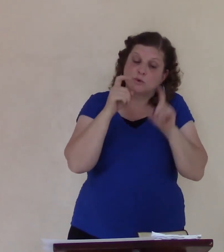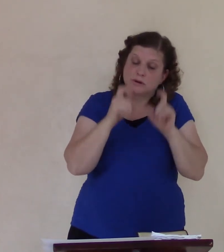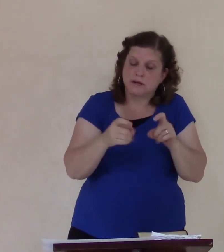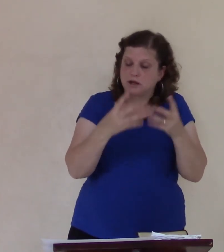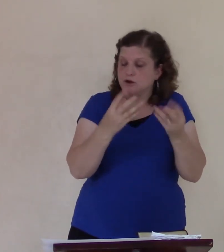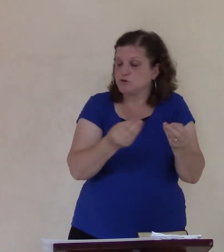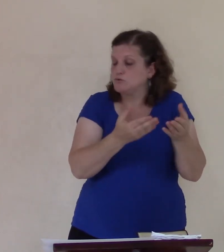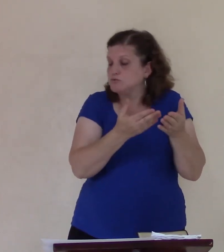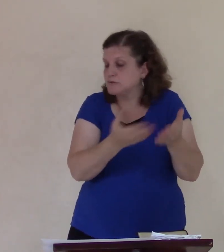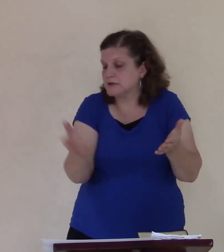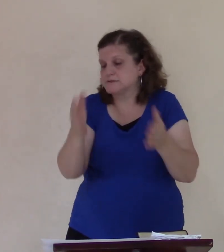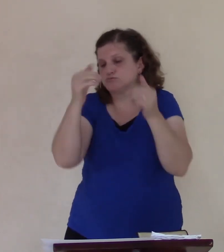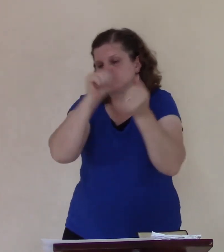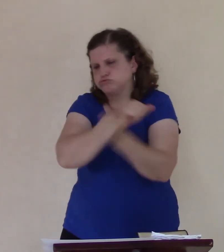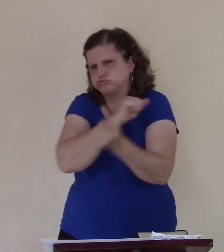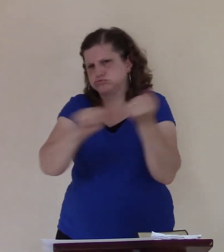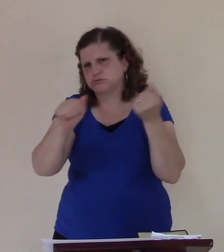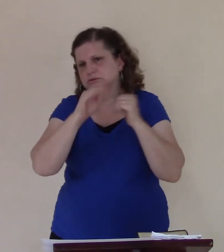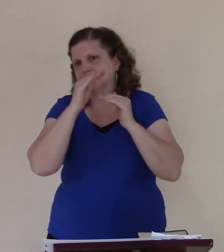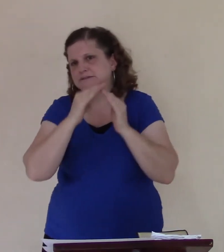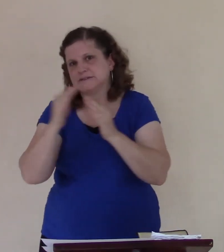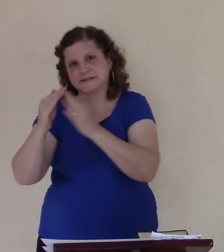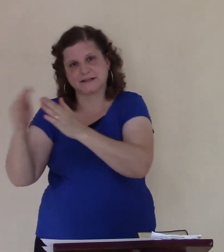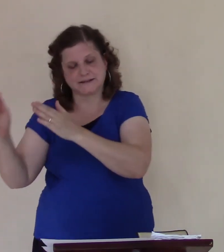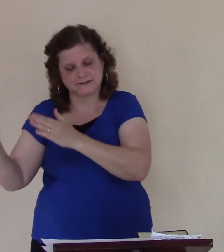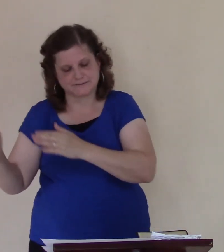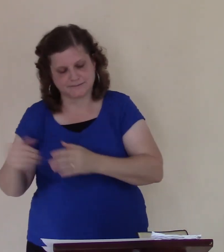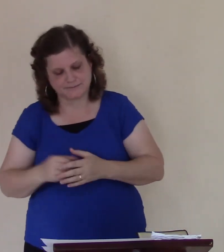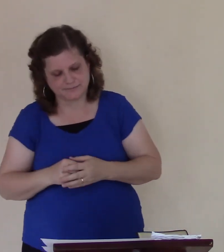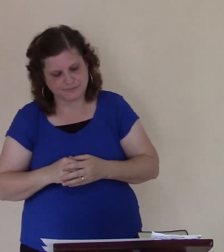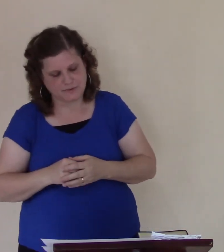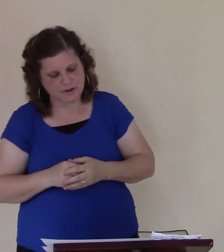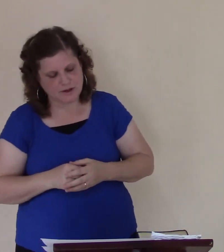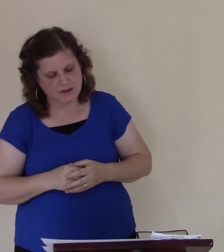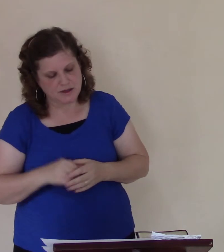Let's not how I should do. Jonah chapter 4, verse 2. Look back to verse 2.